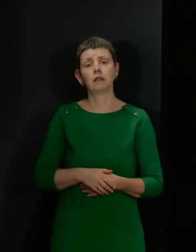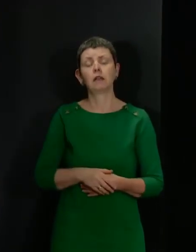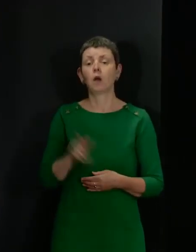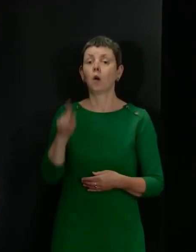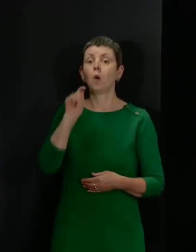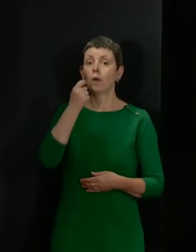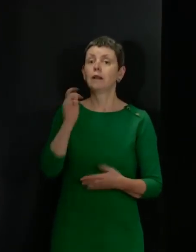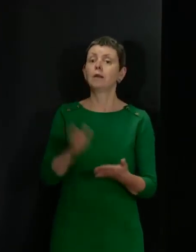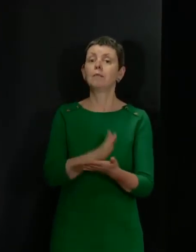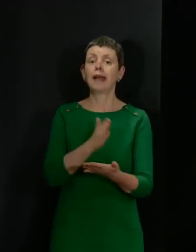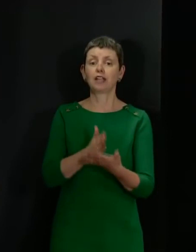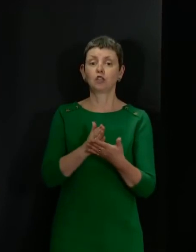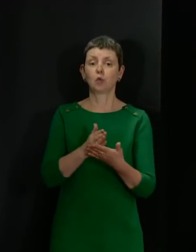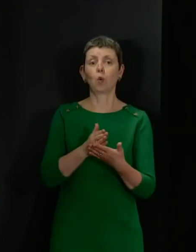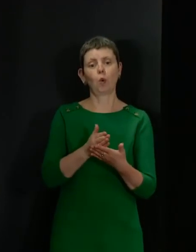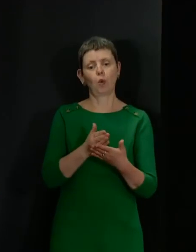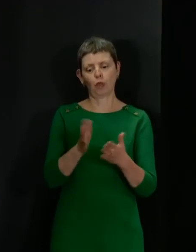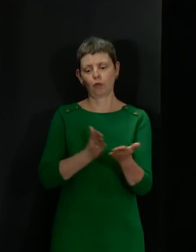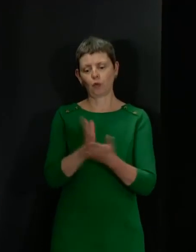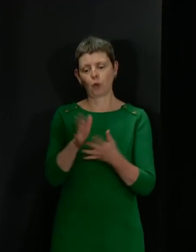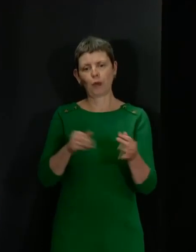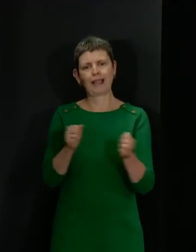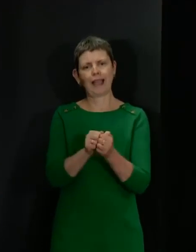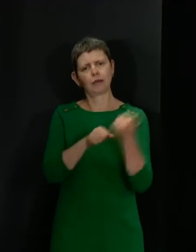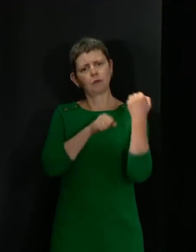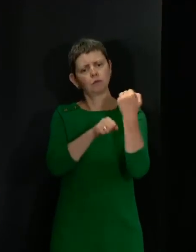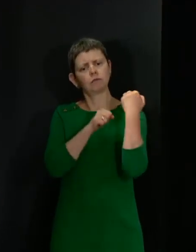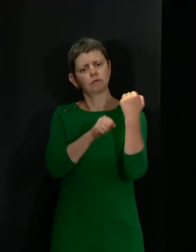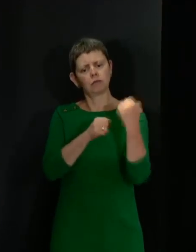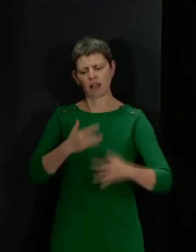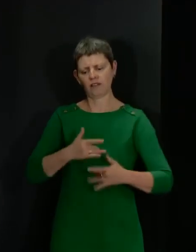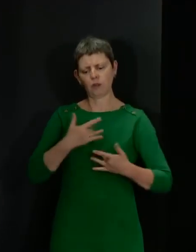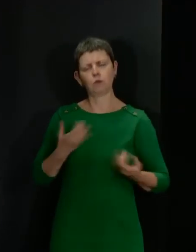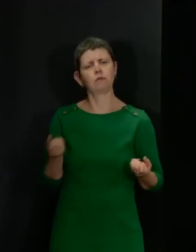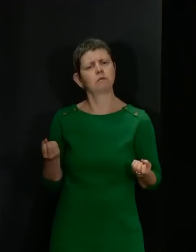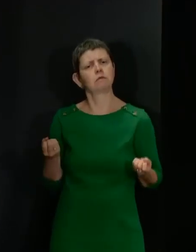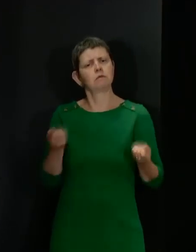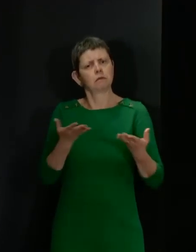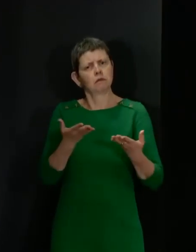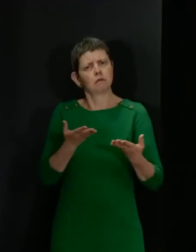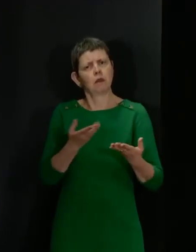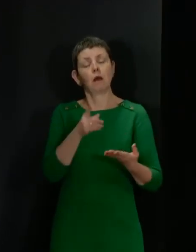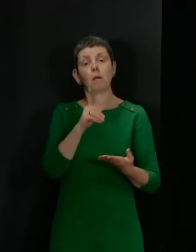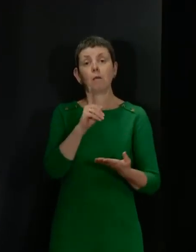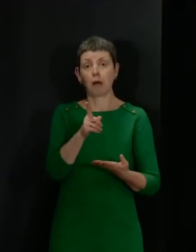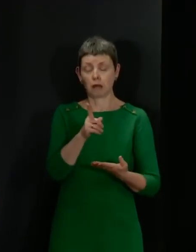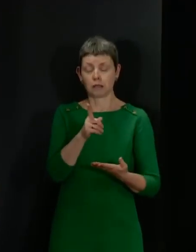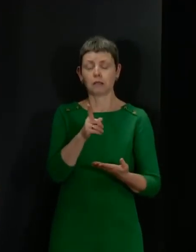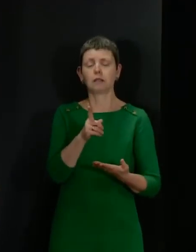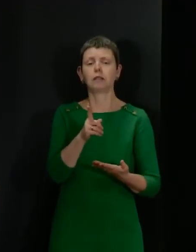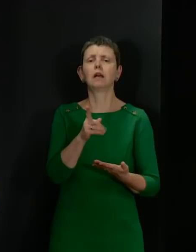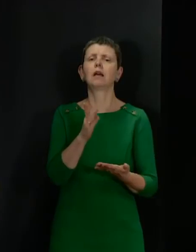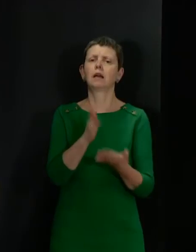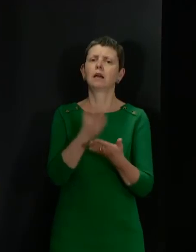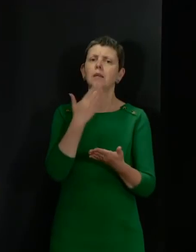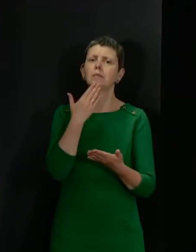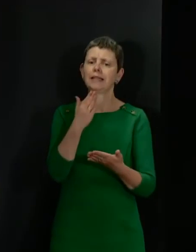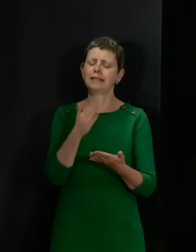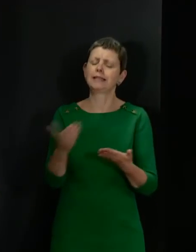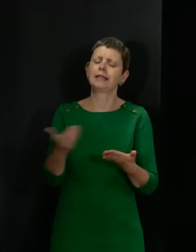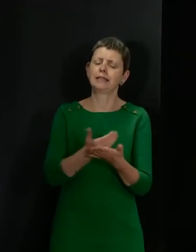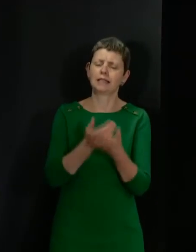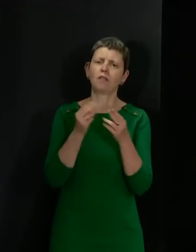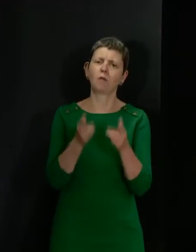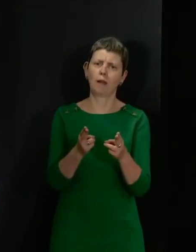voices heard. But crucially, vitally, as many, many people have encouraged people to do, do that in a way that is